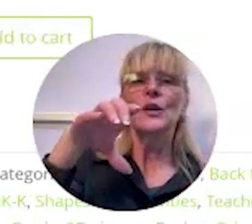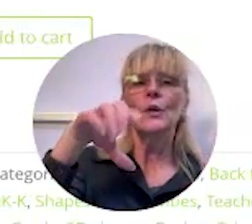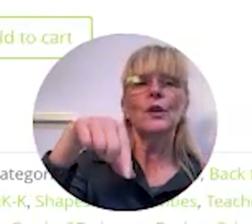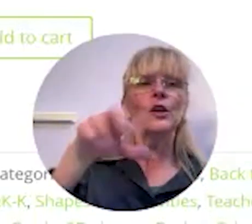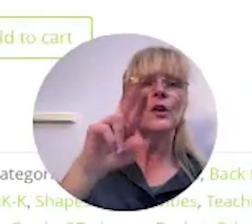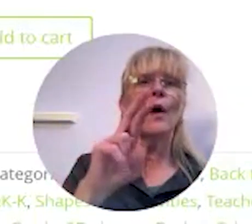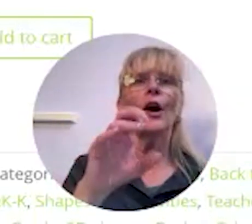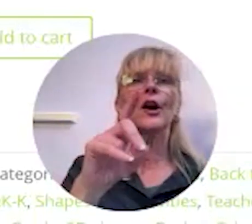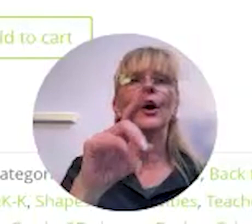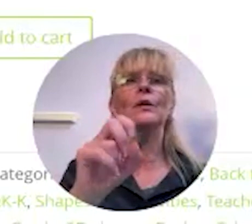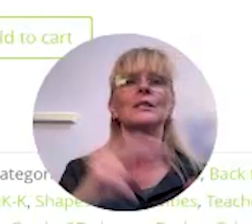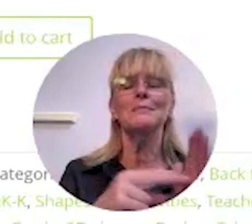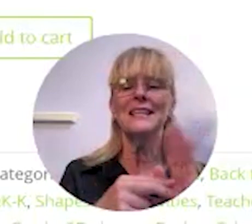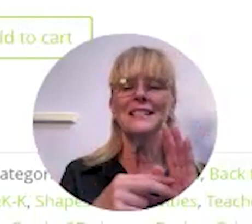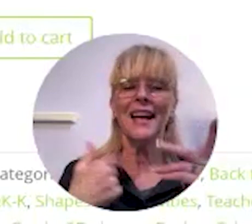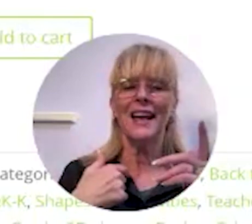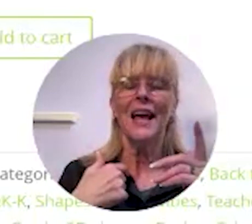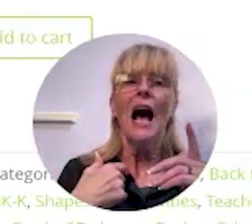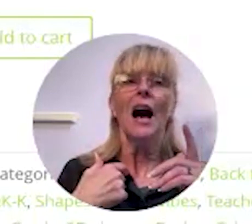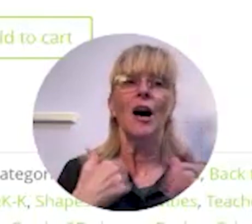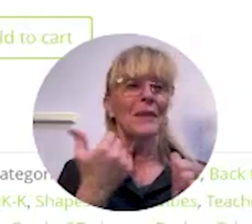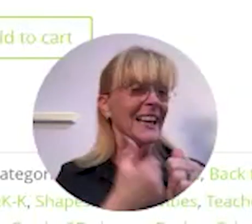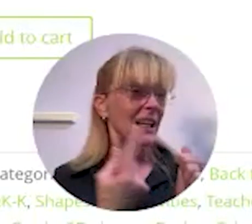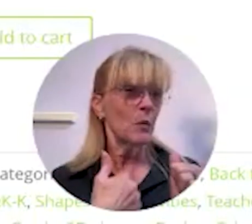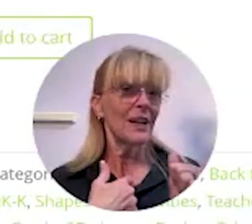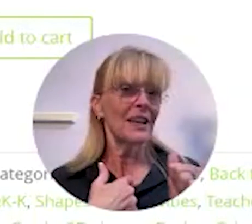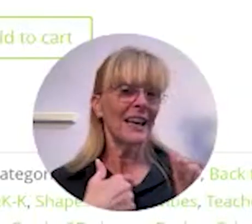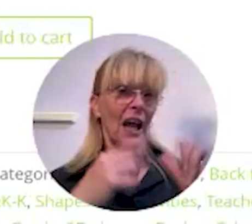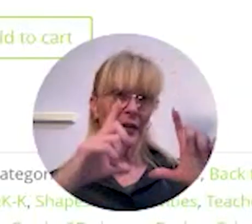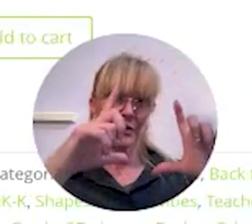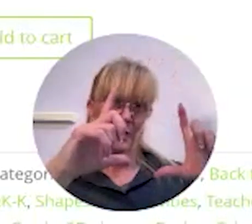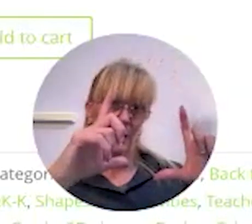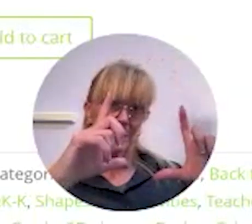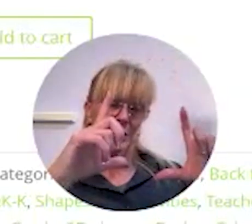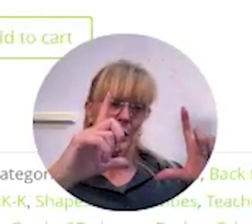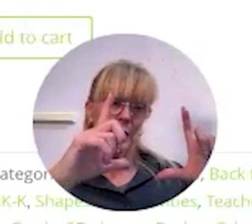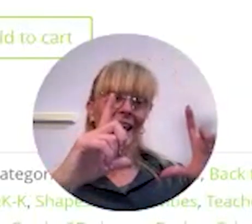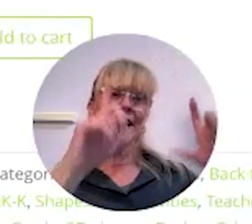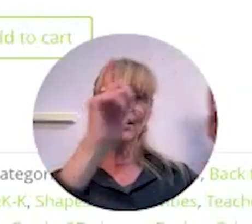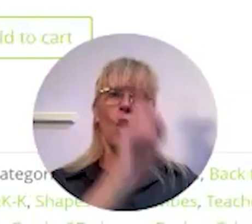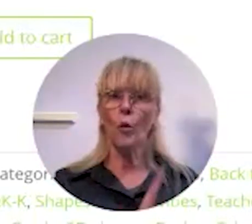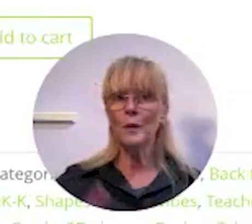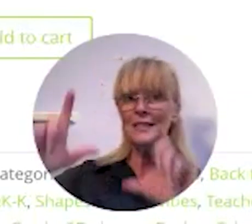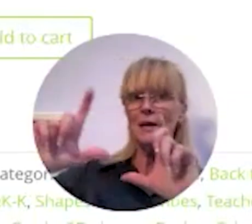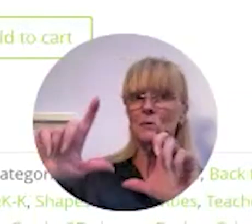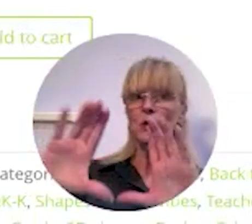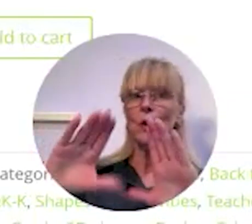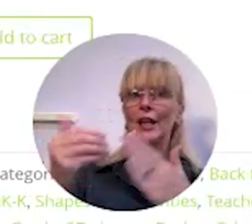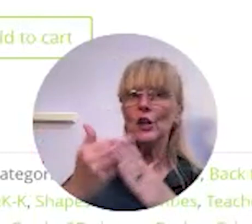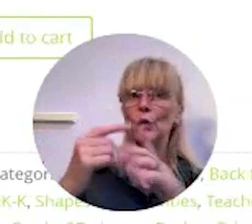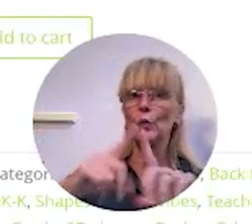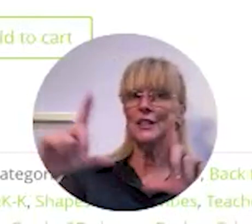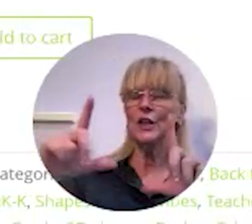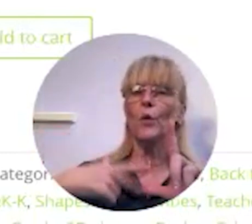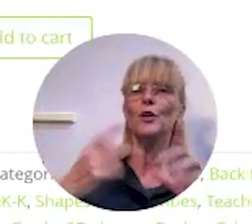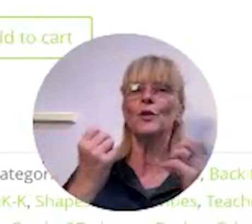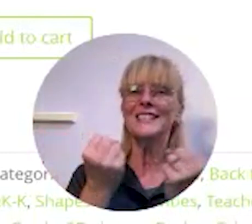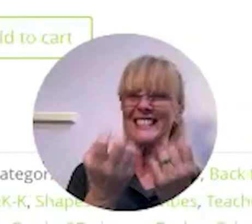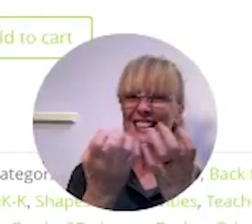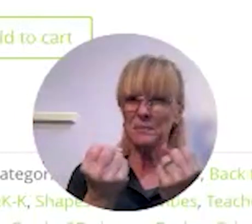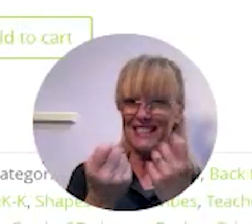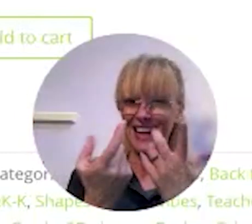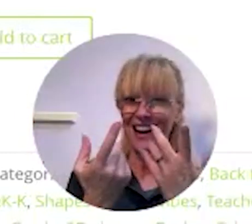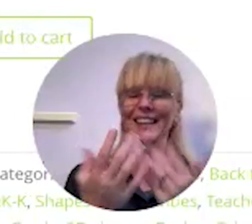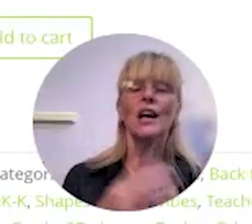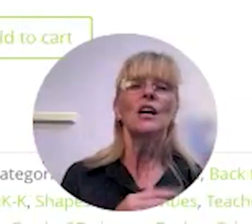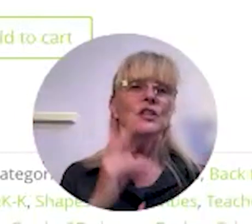so the qr codes means that um anyone can have their phone up to it and it opens up to a new window where you